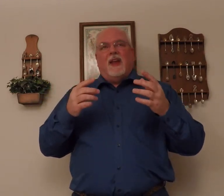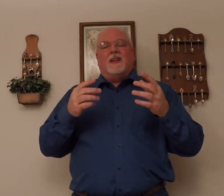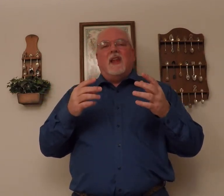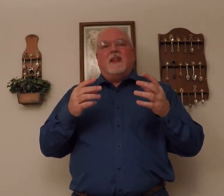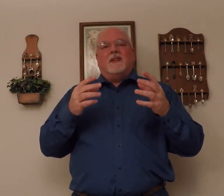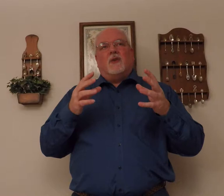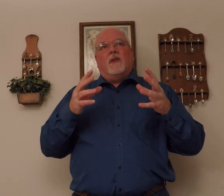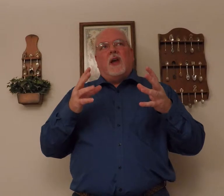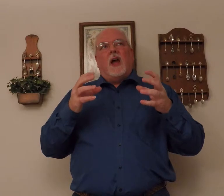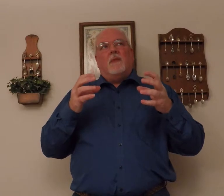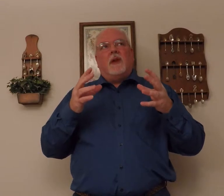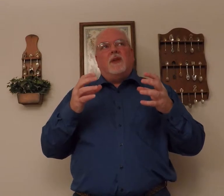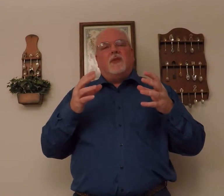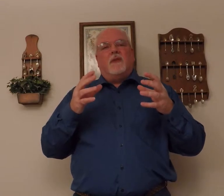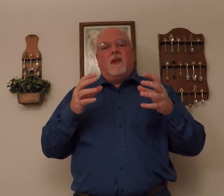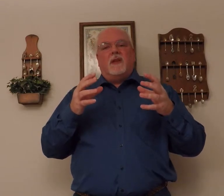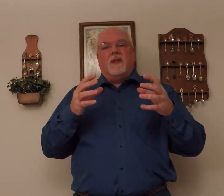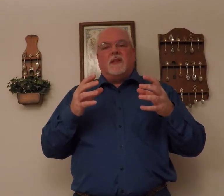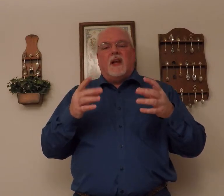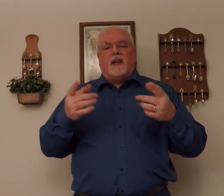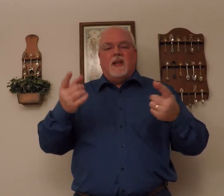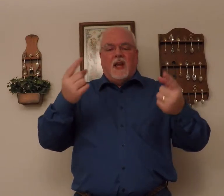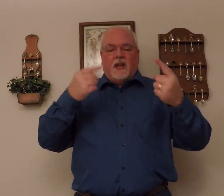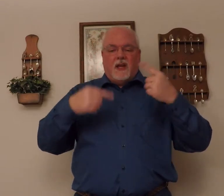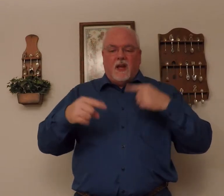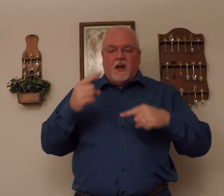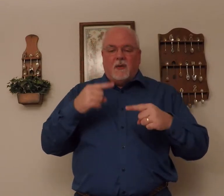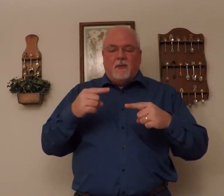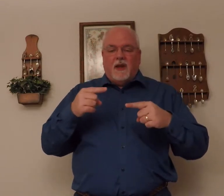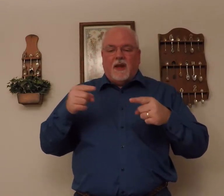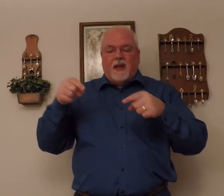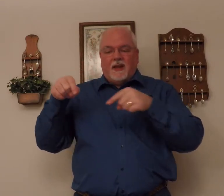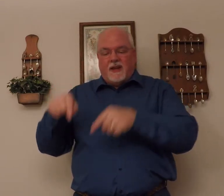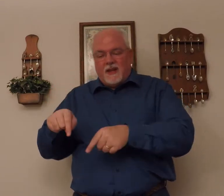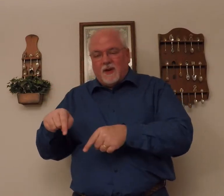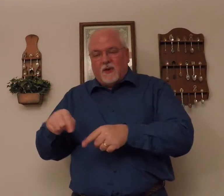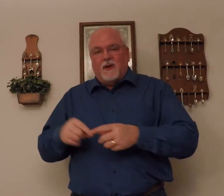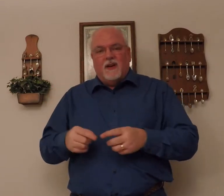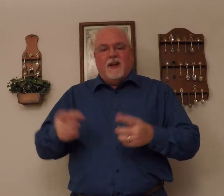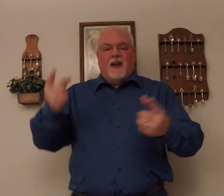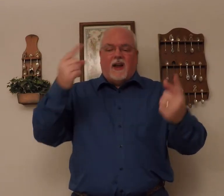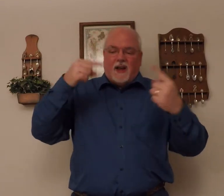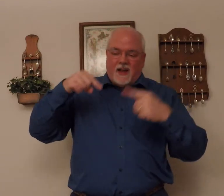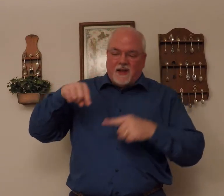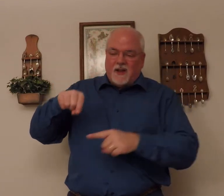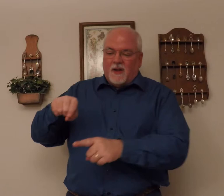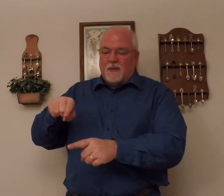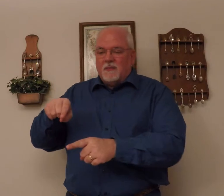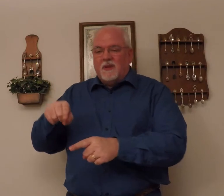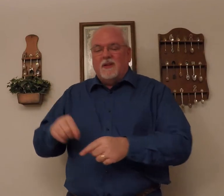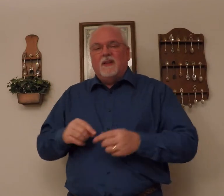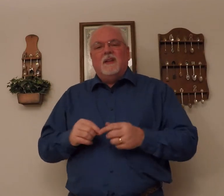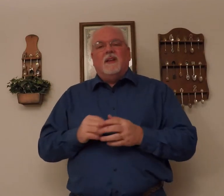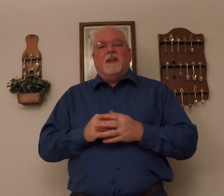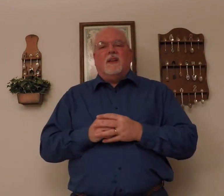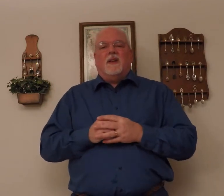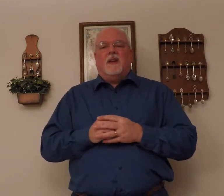It's sort of a combination of the sign. Come. And here. I come. All right.